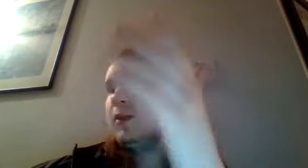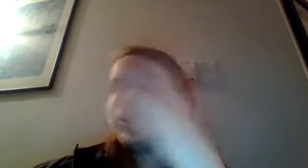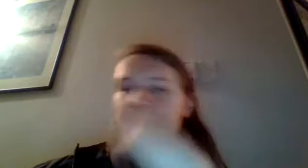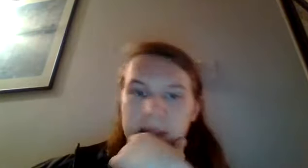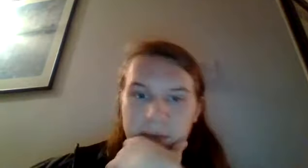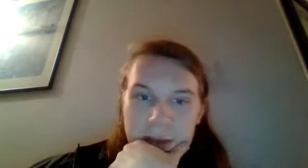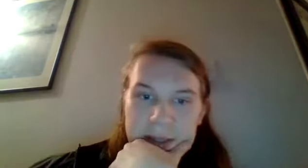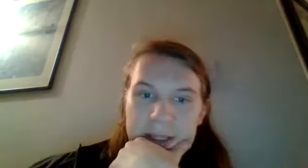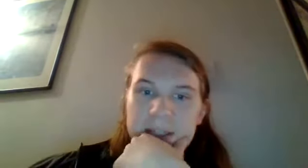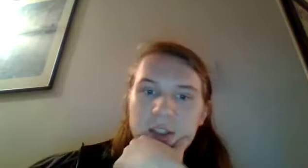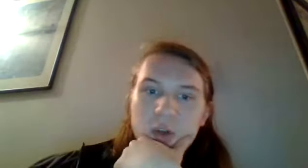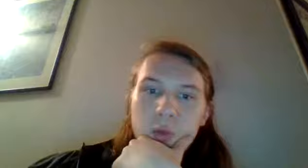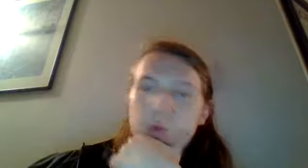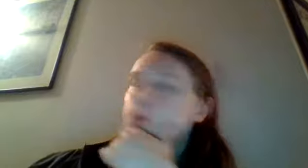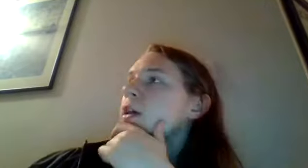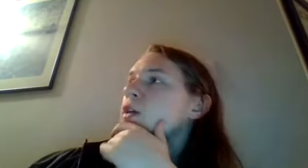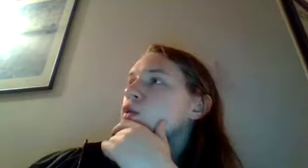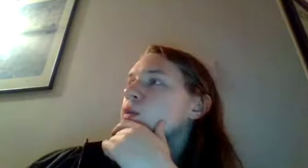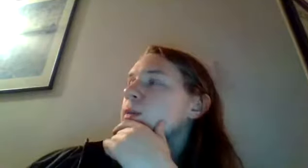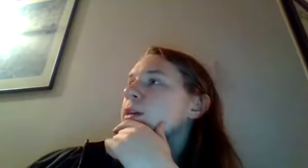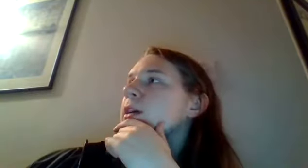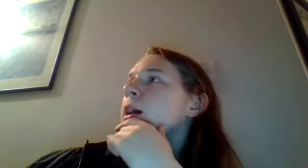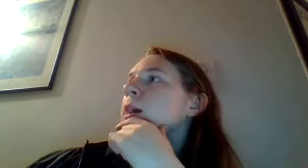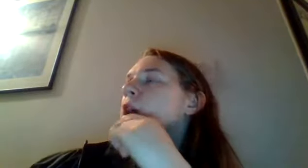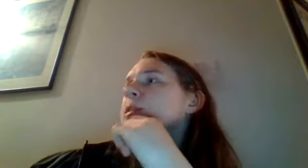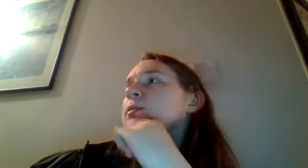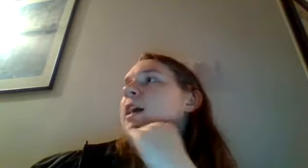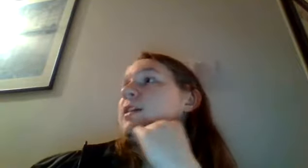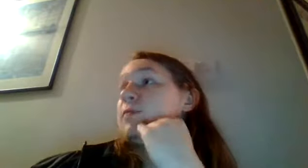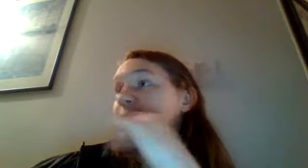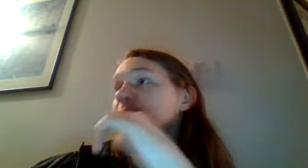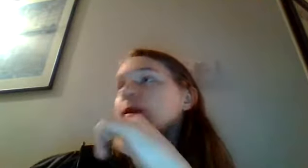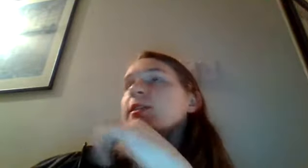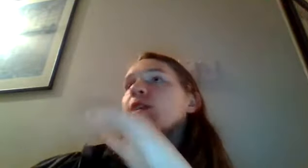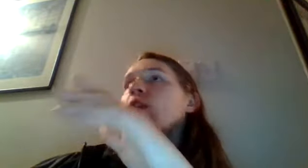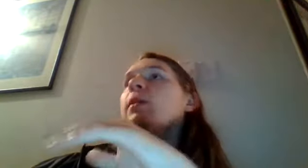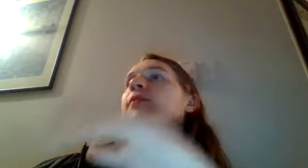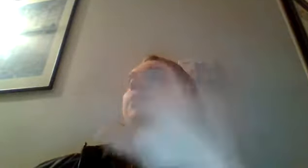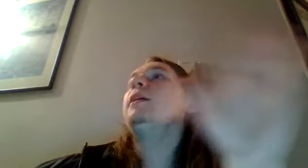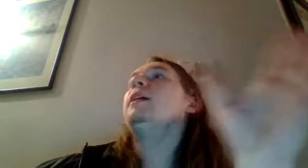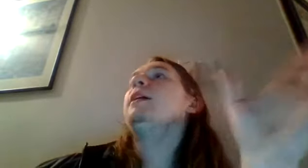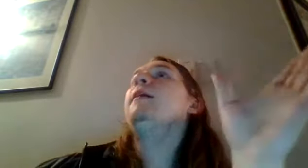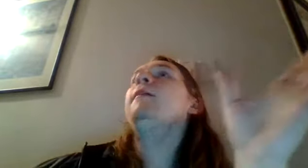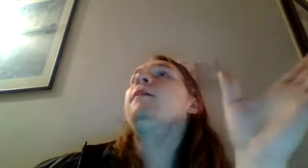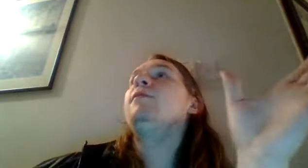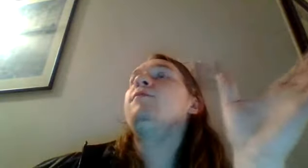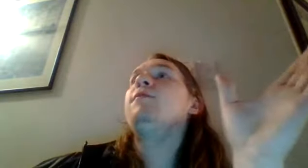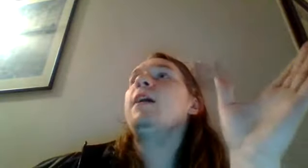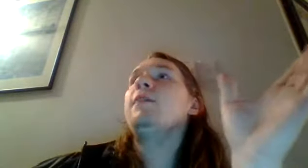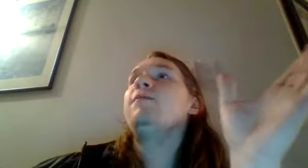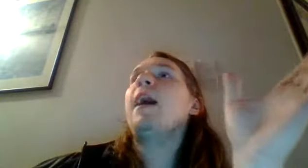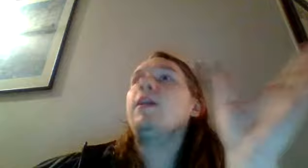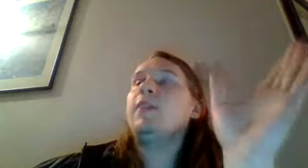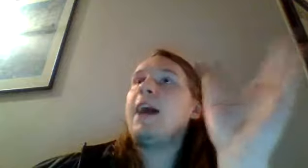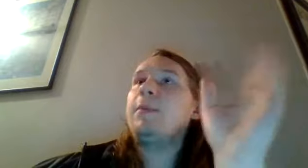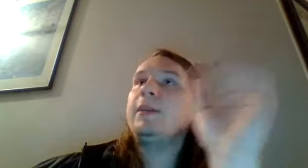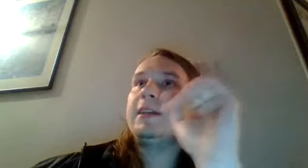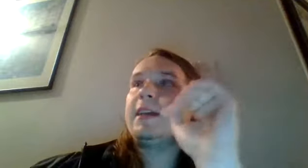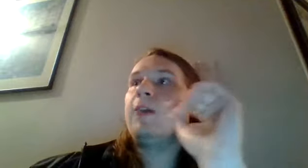go see his friend satoru who has been um hospitalized for six months in a coma from a uh a fire that happened at his house